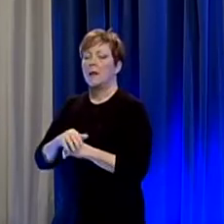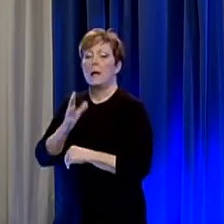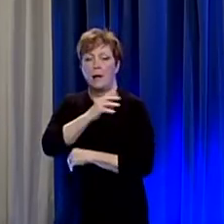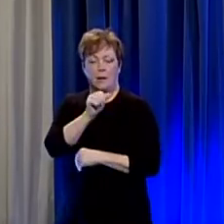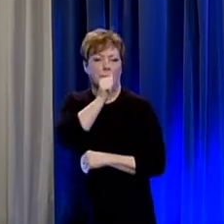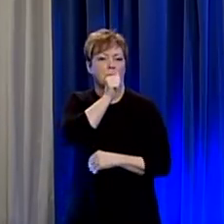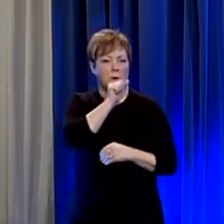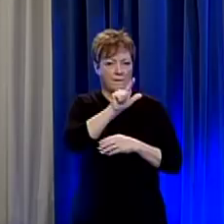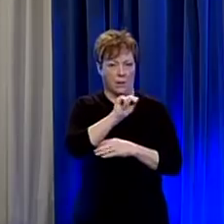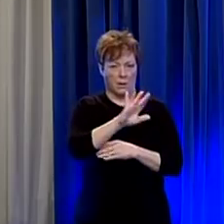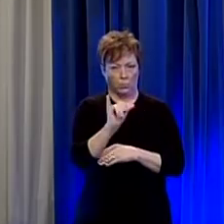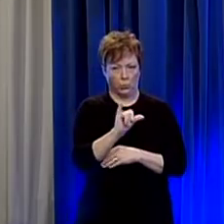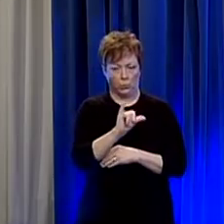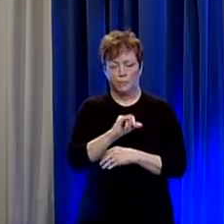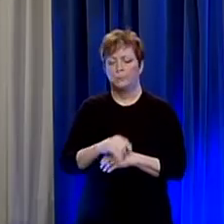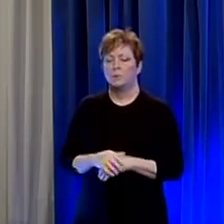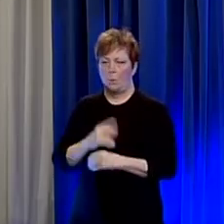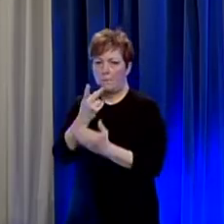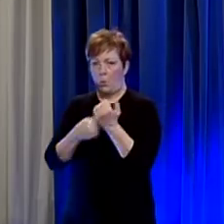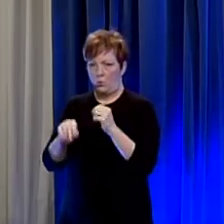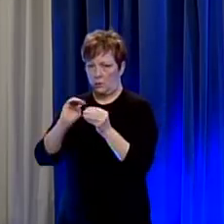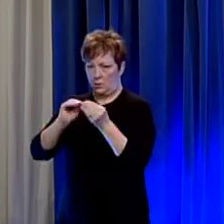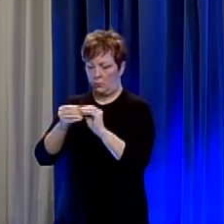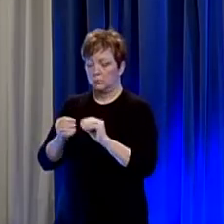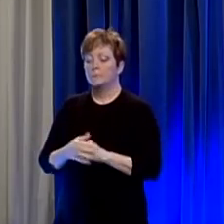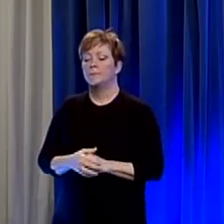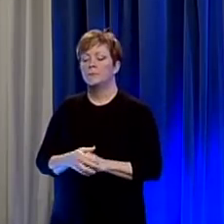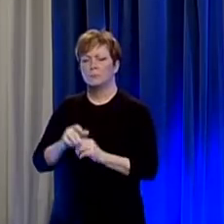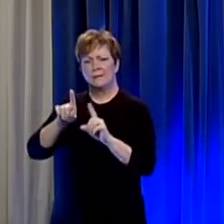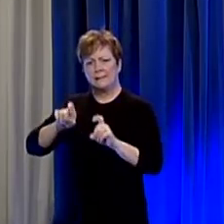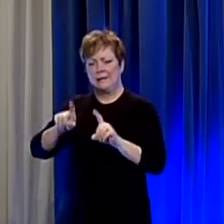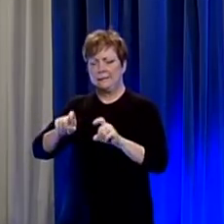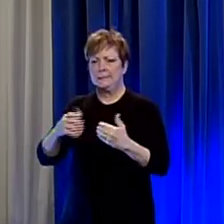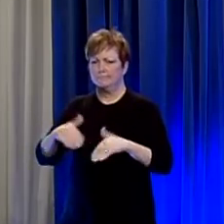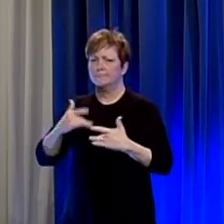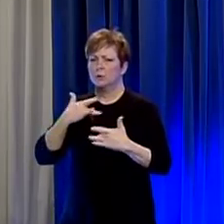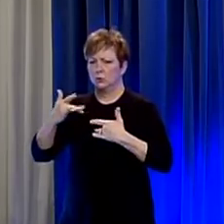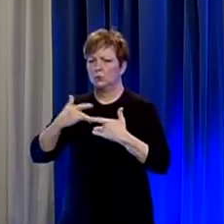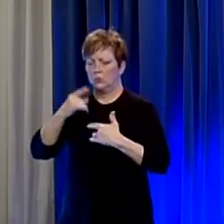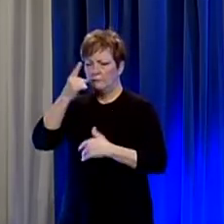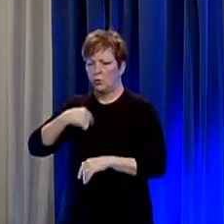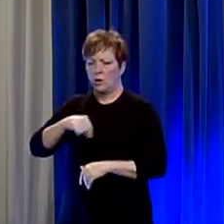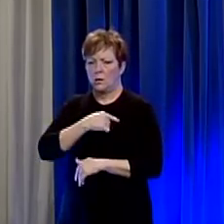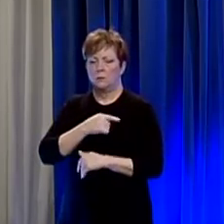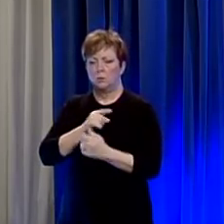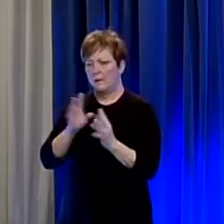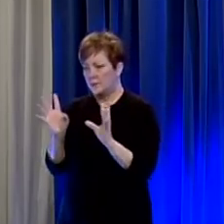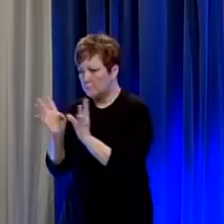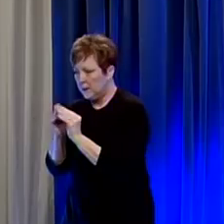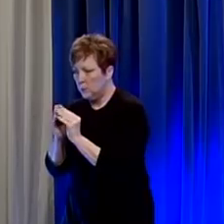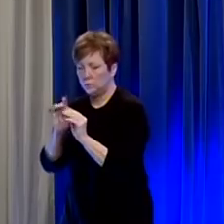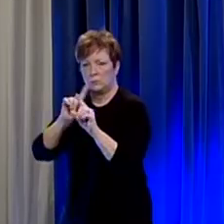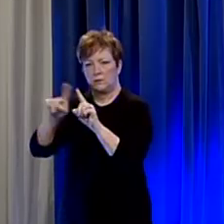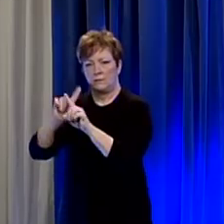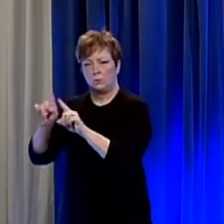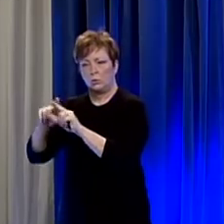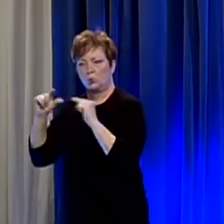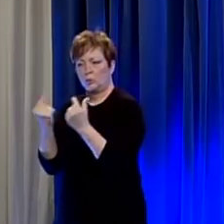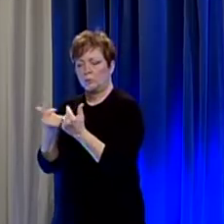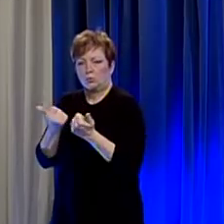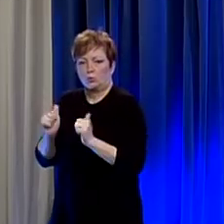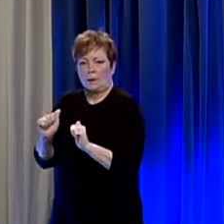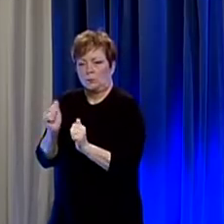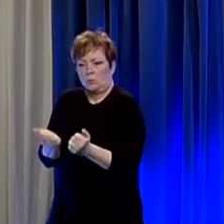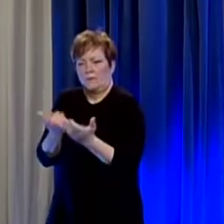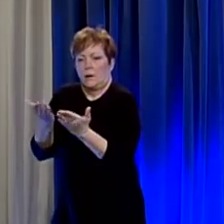as well testing continues to be a concern for us we have met with a number of groups who are able to provide additional capacity for